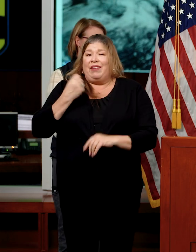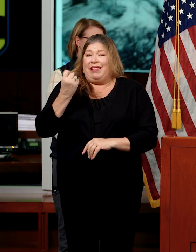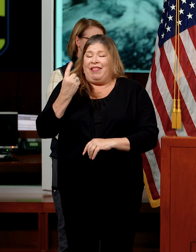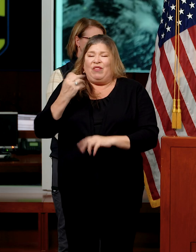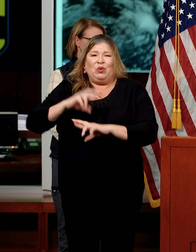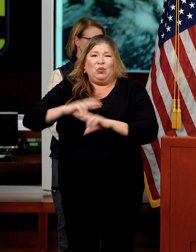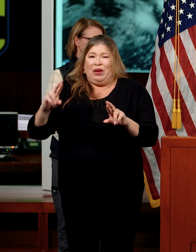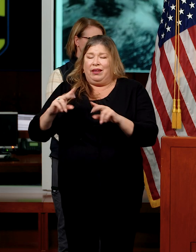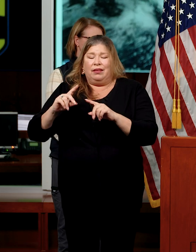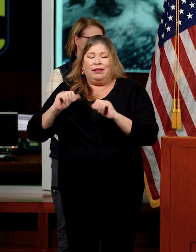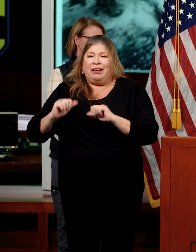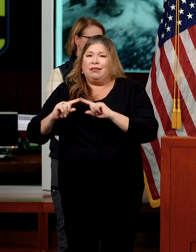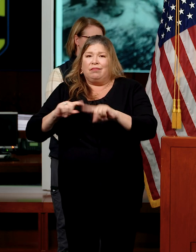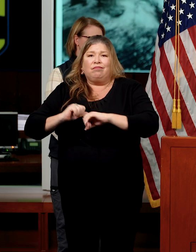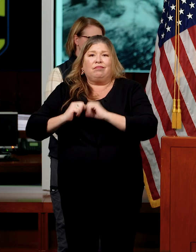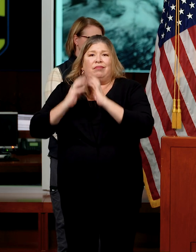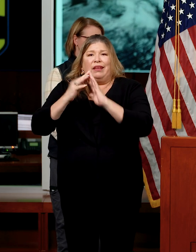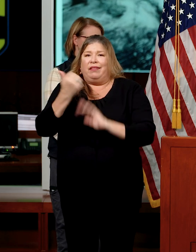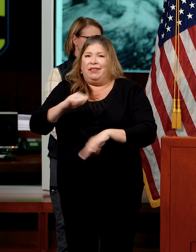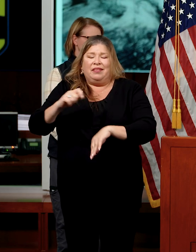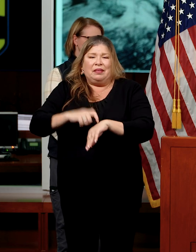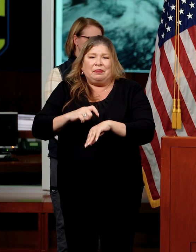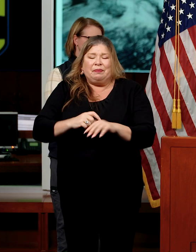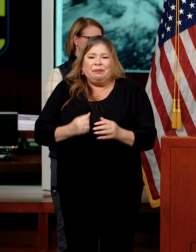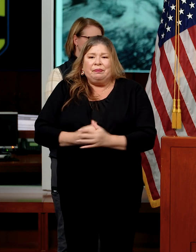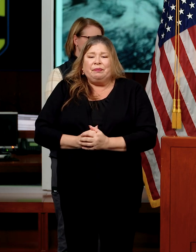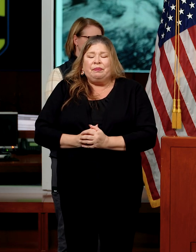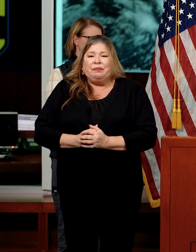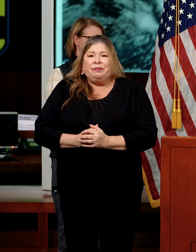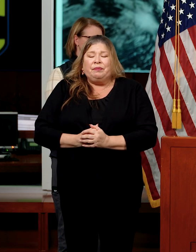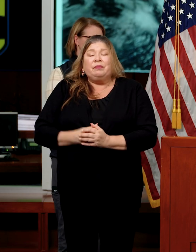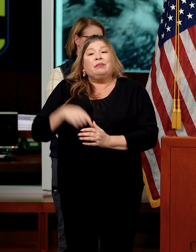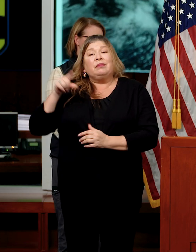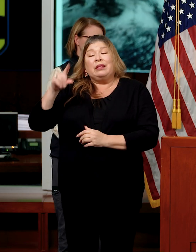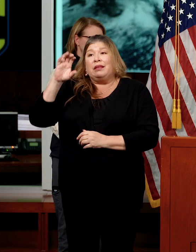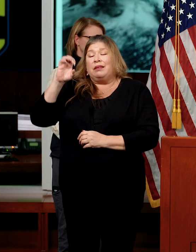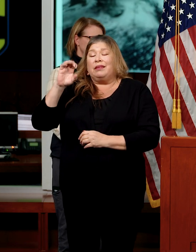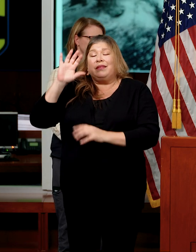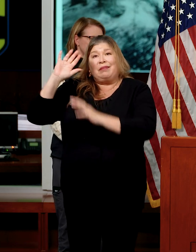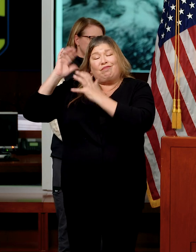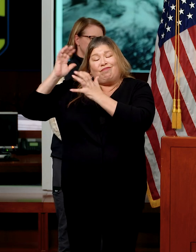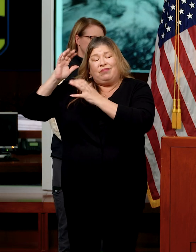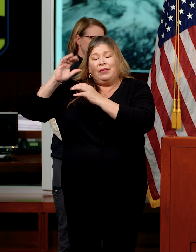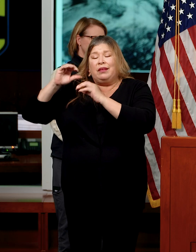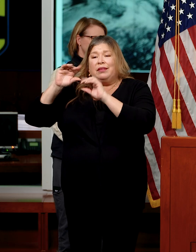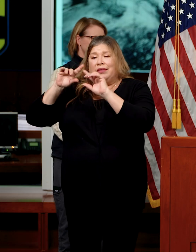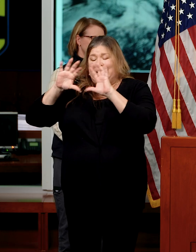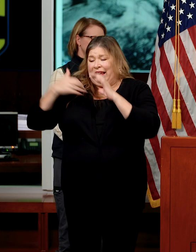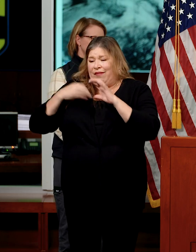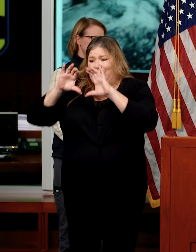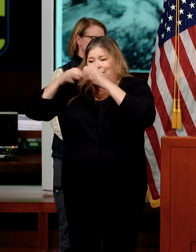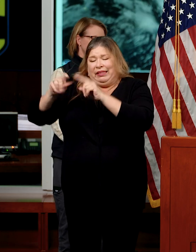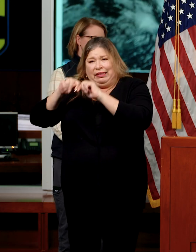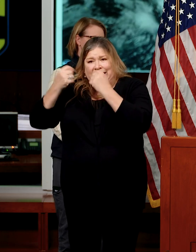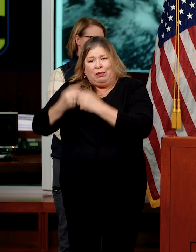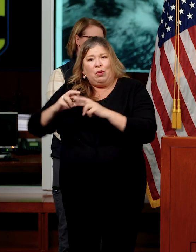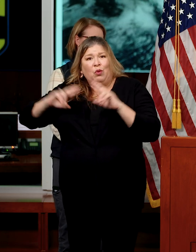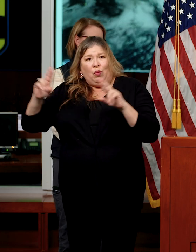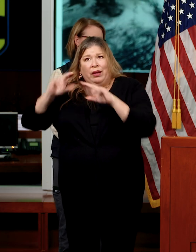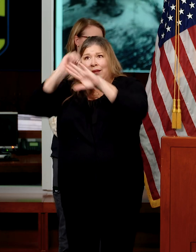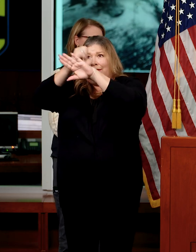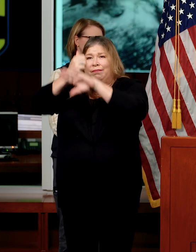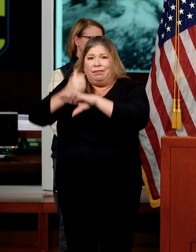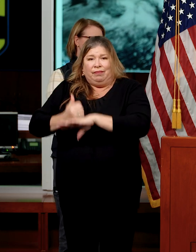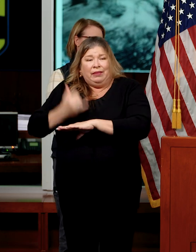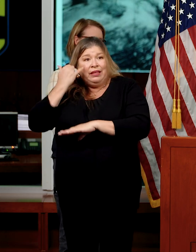The team at the Emergency Medical Services Authority has pre-positioned assets and staged ambulance strike teams to be prepared to augment local